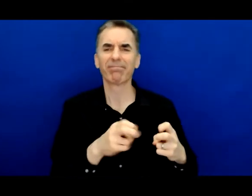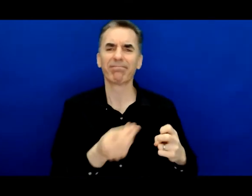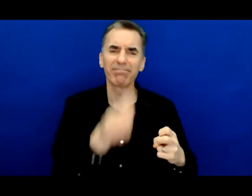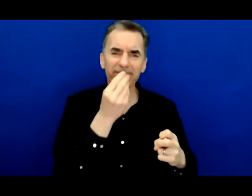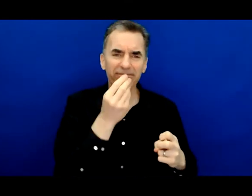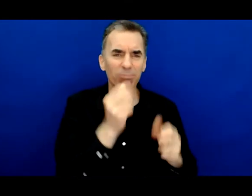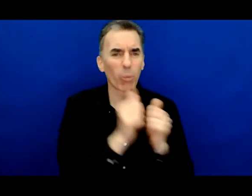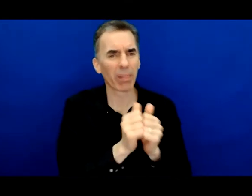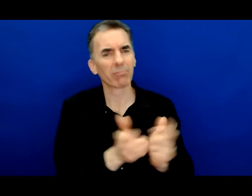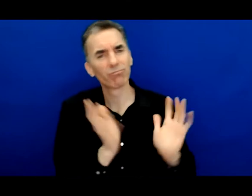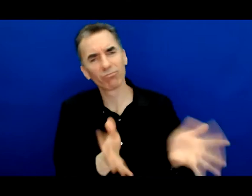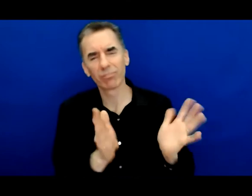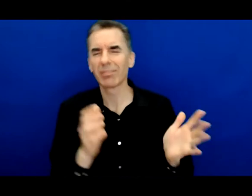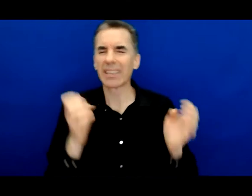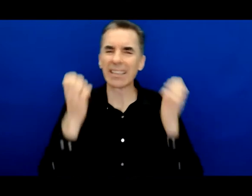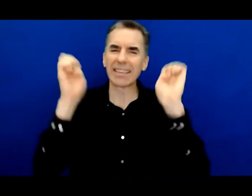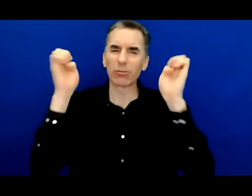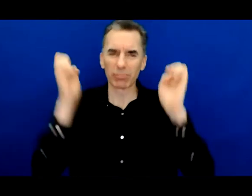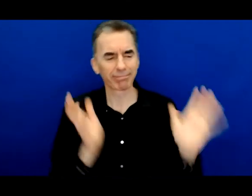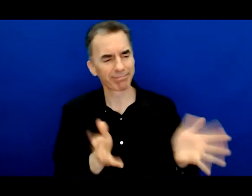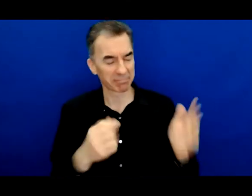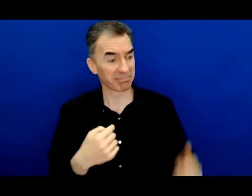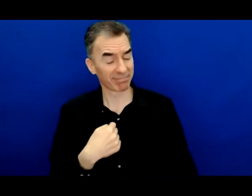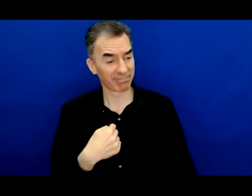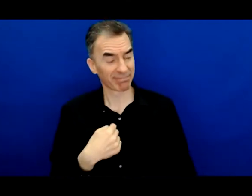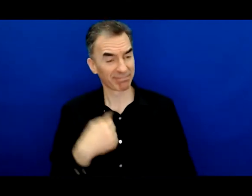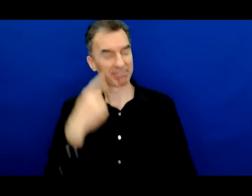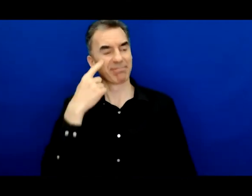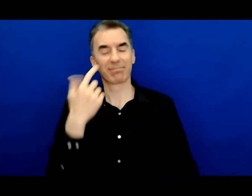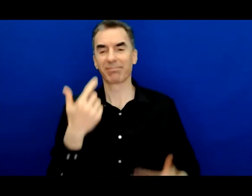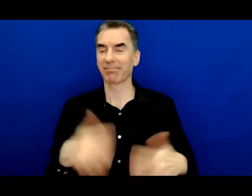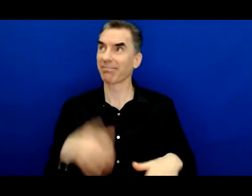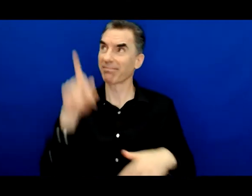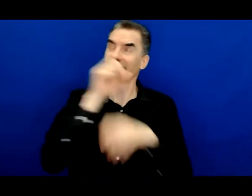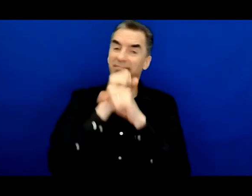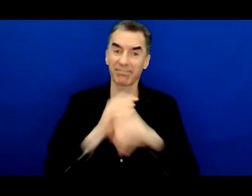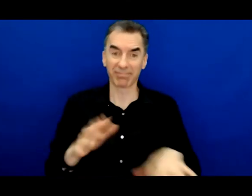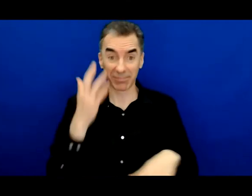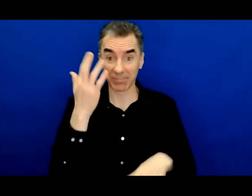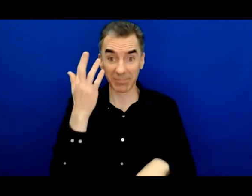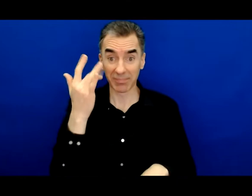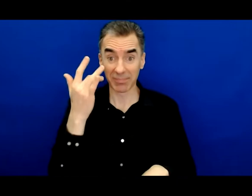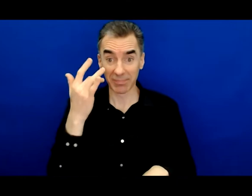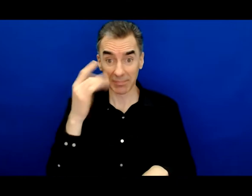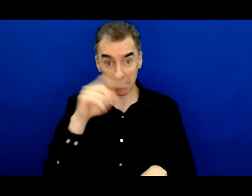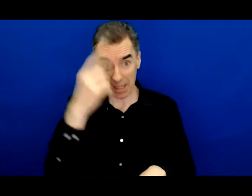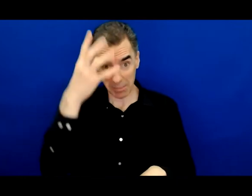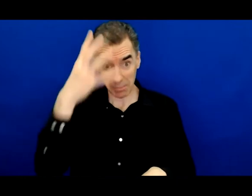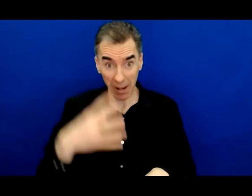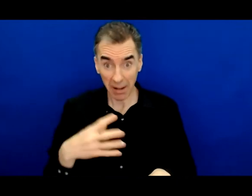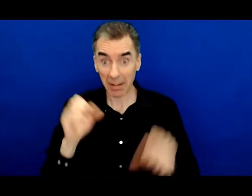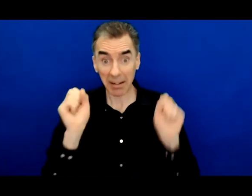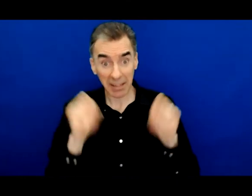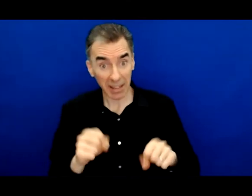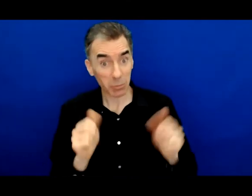and had a good time and I feel blessed because black men typically don't have that opportunity to grow up with their